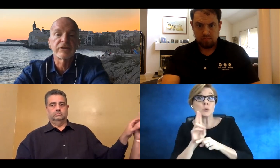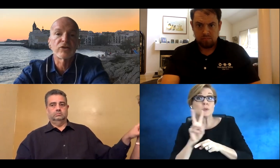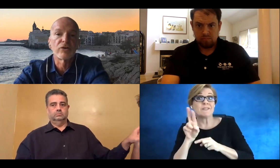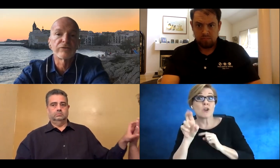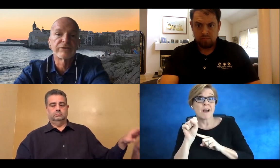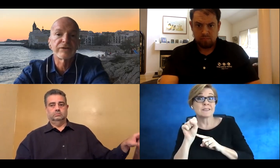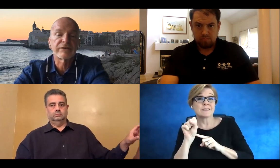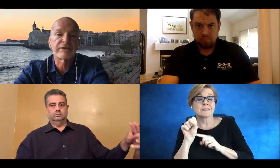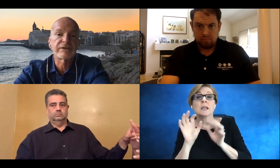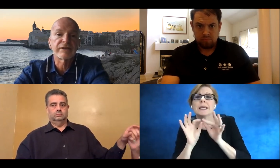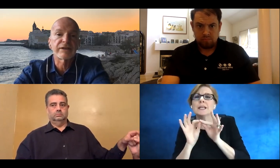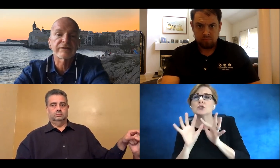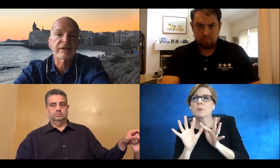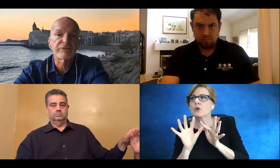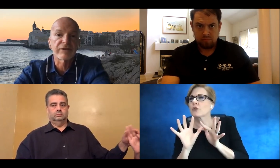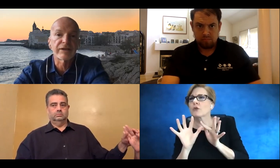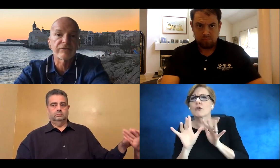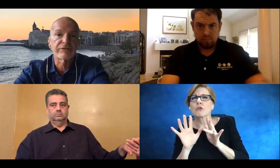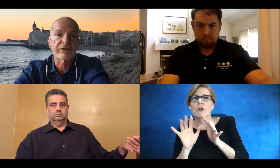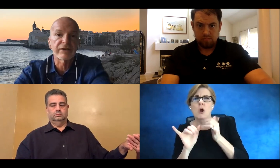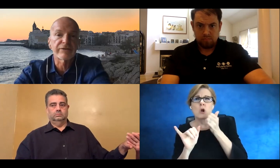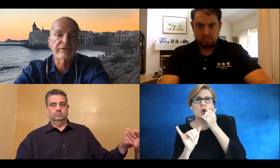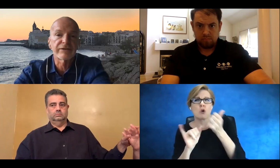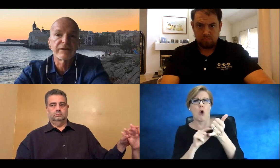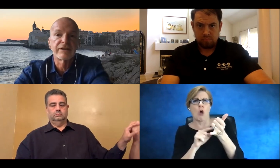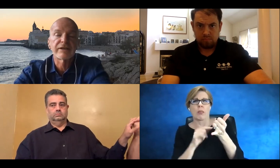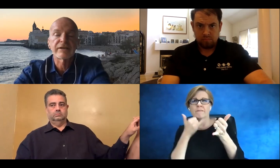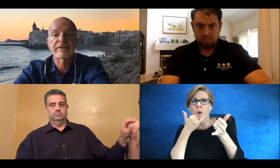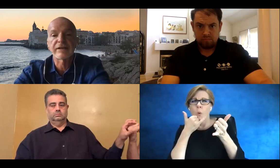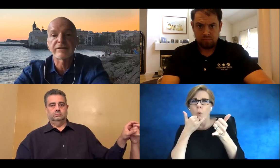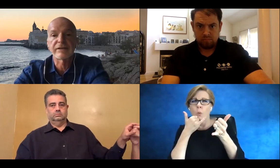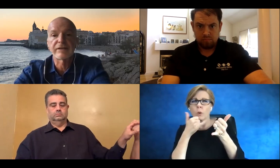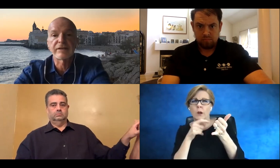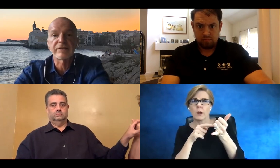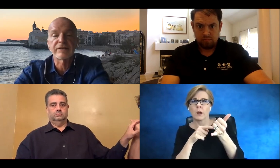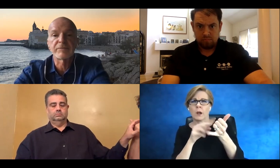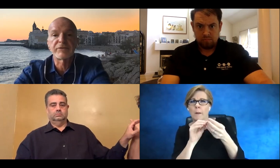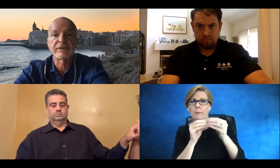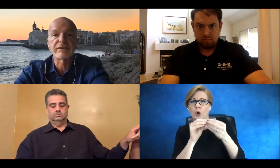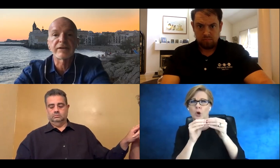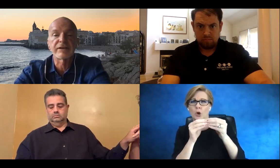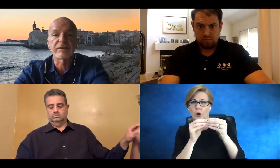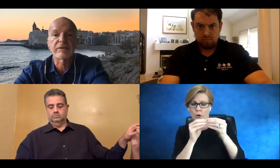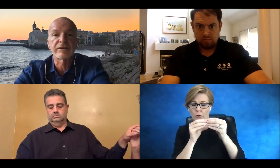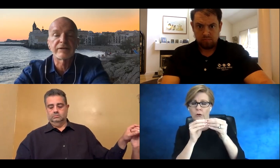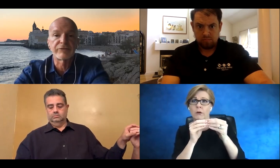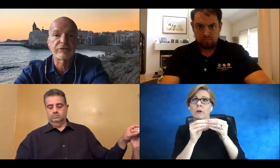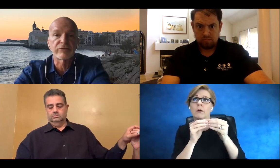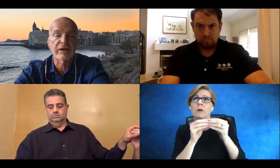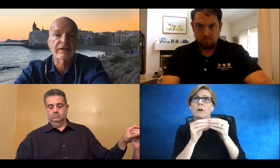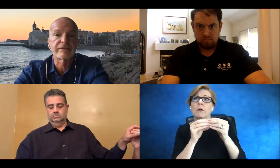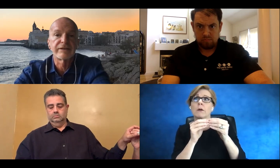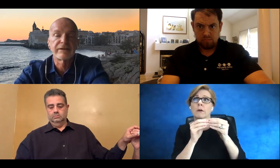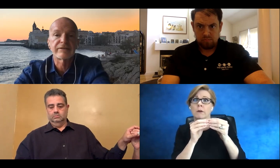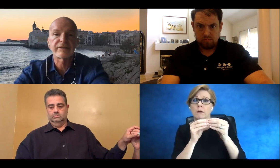called the telephone line on the VRS and then the individual